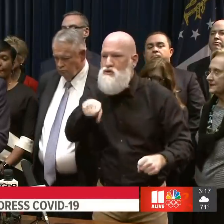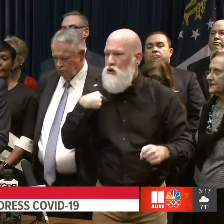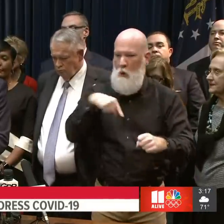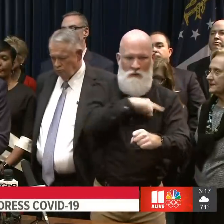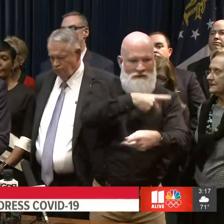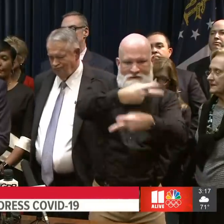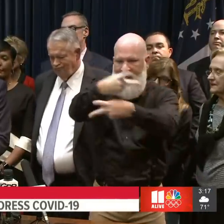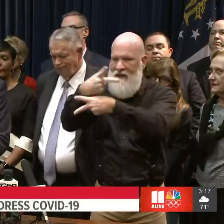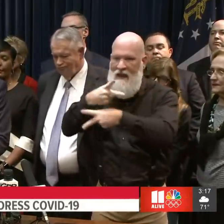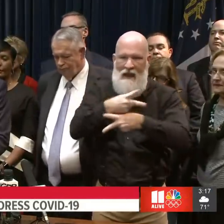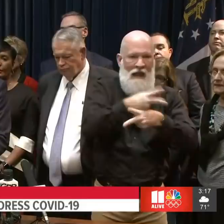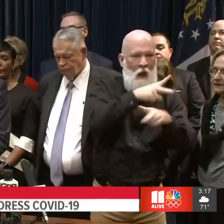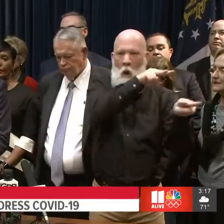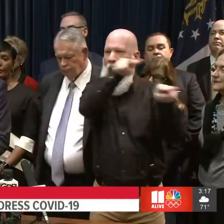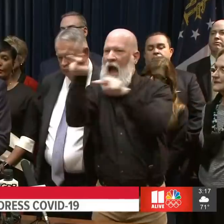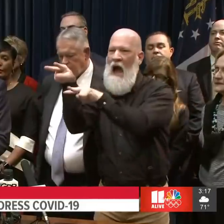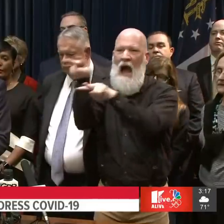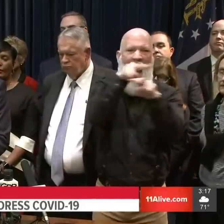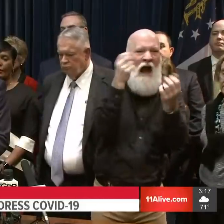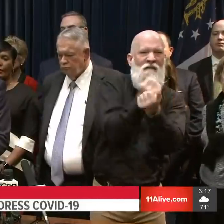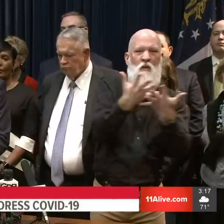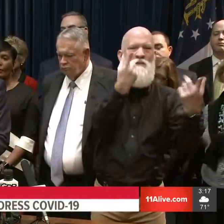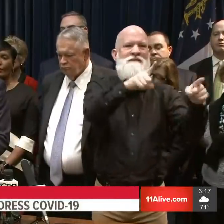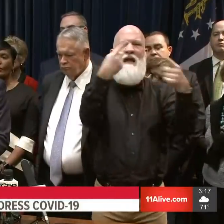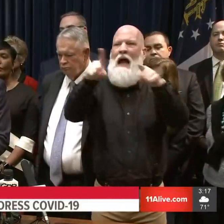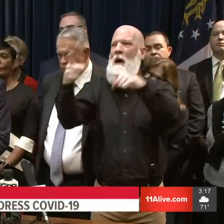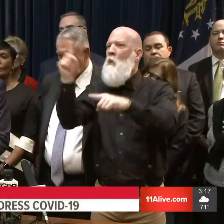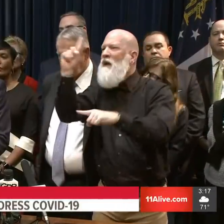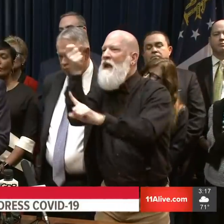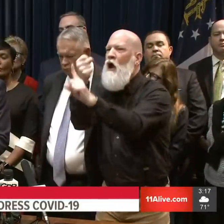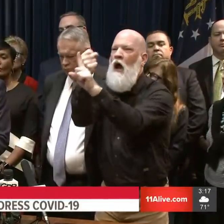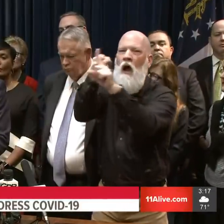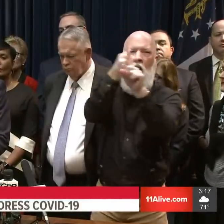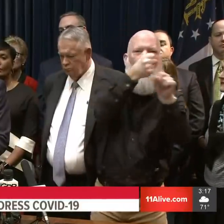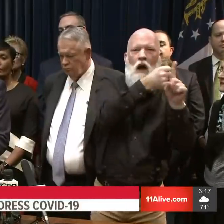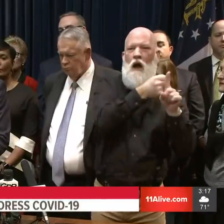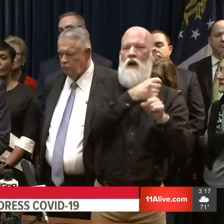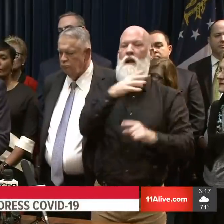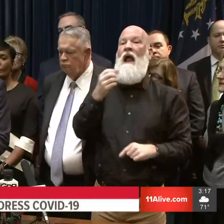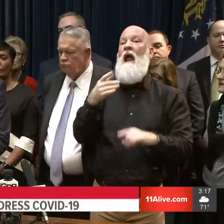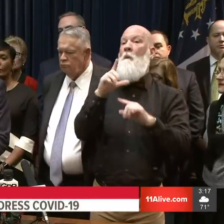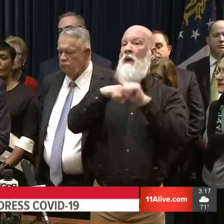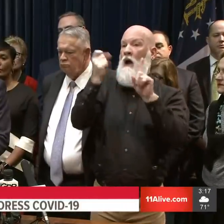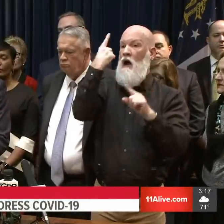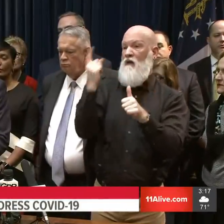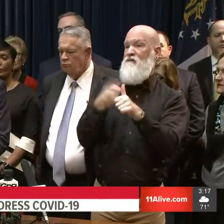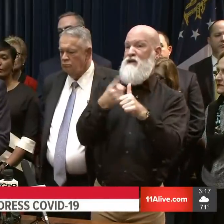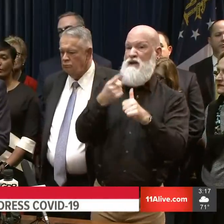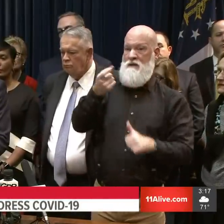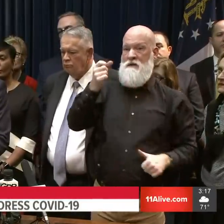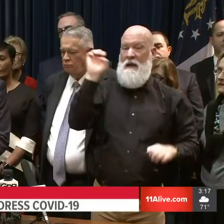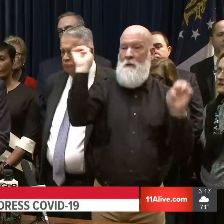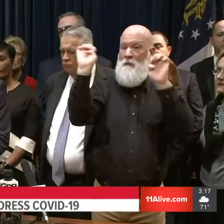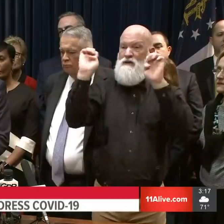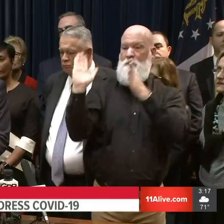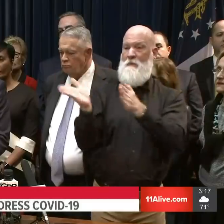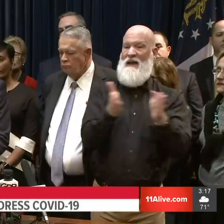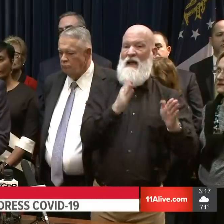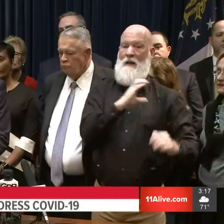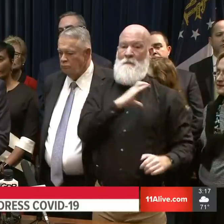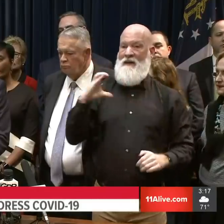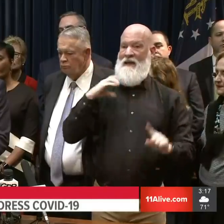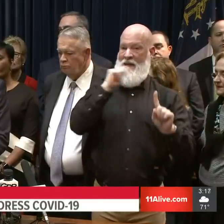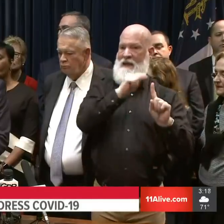here in our state. First, I'm creating the Emergency Preparedness Committee, which will be chaired by General John King,